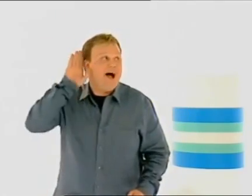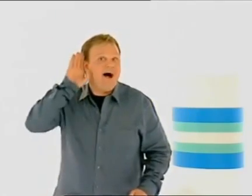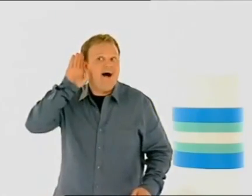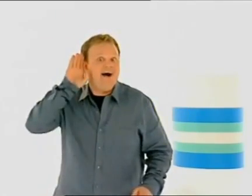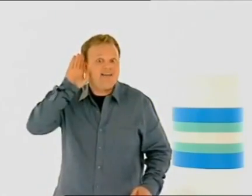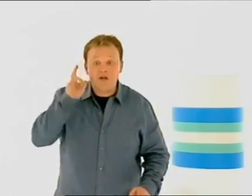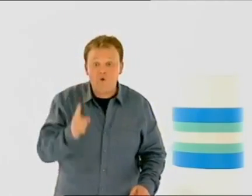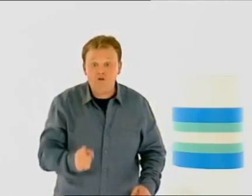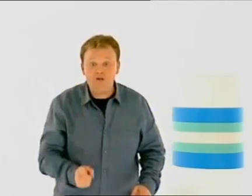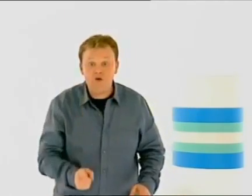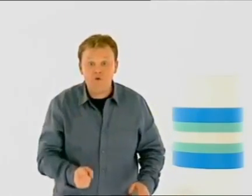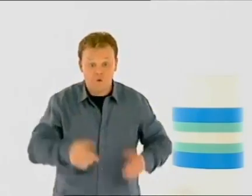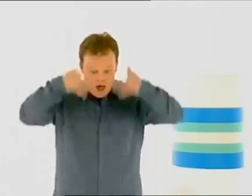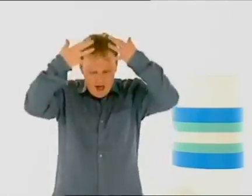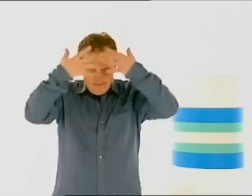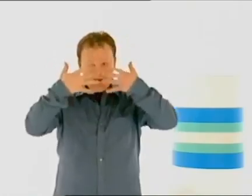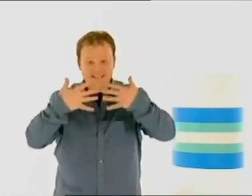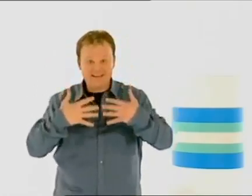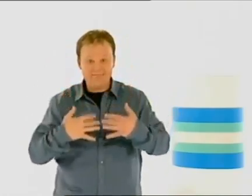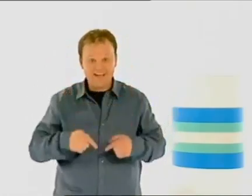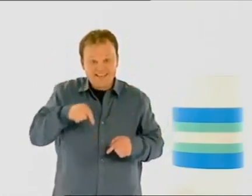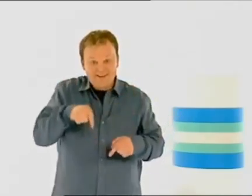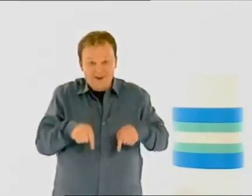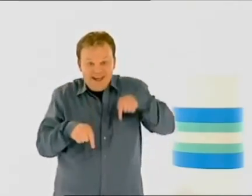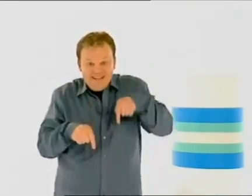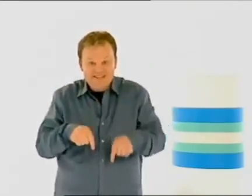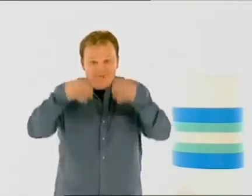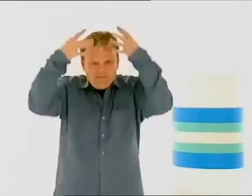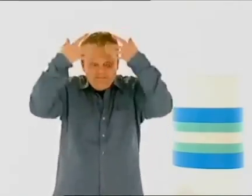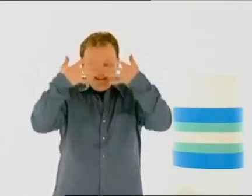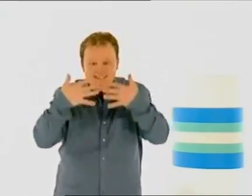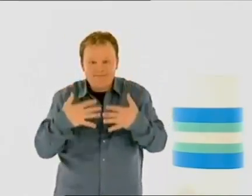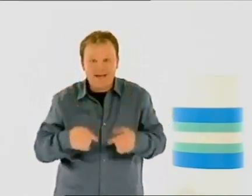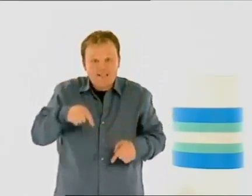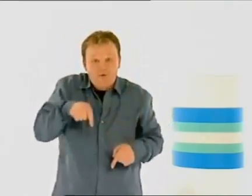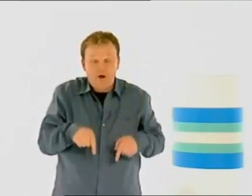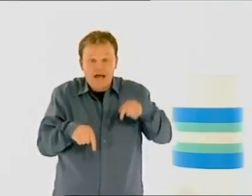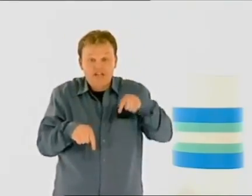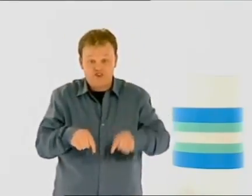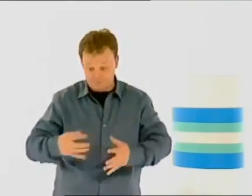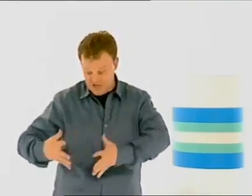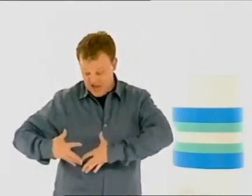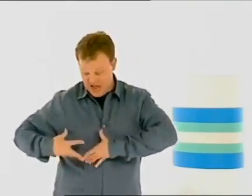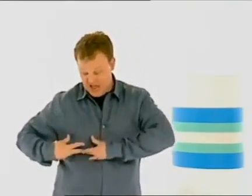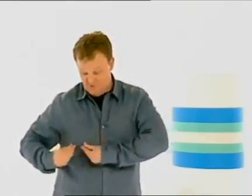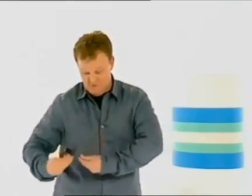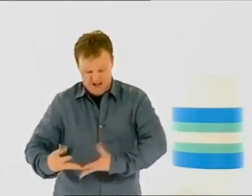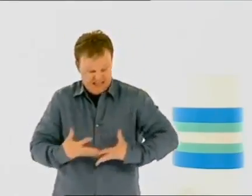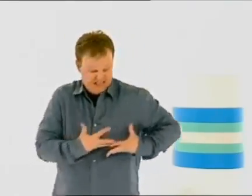Hark, don't you. Pitter-patter raindrops. Pitter-patter raindrops. I'm wet